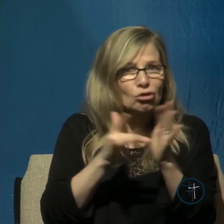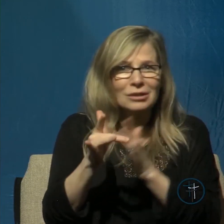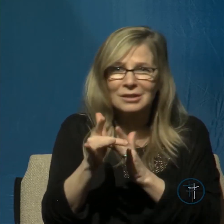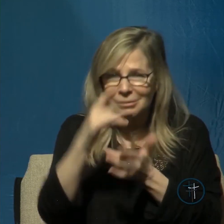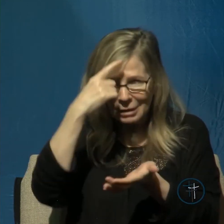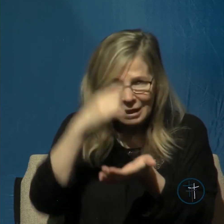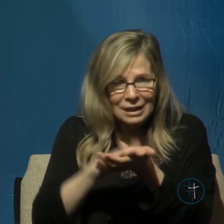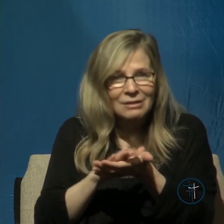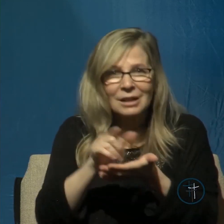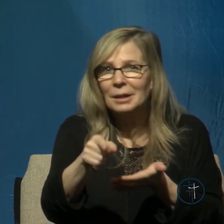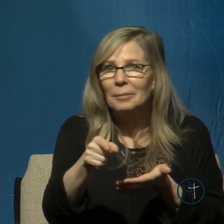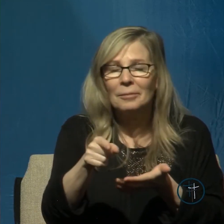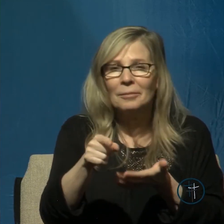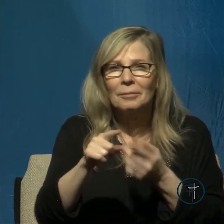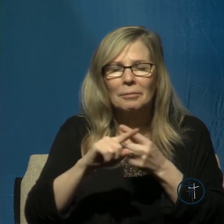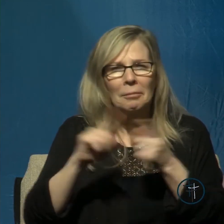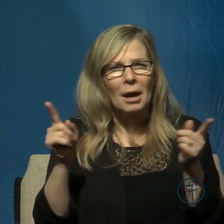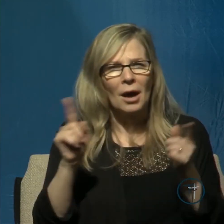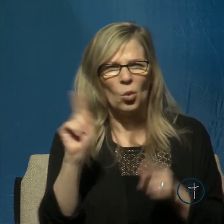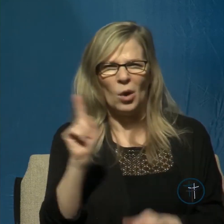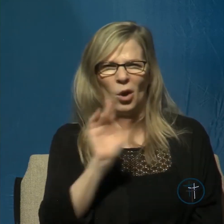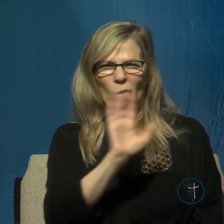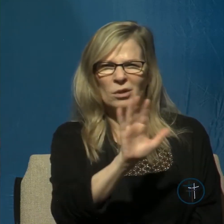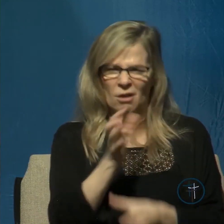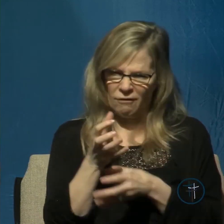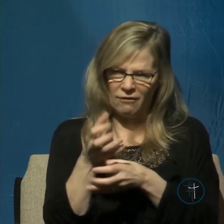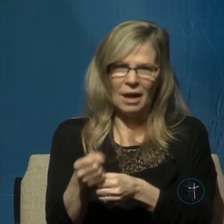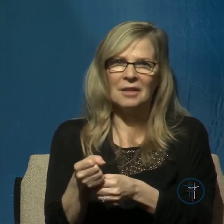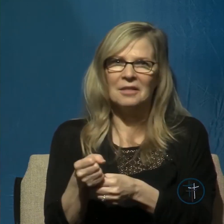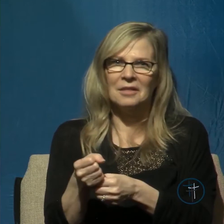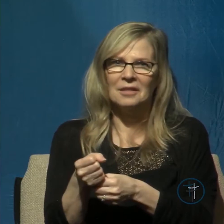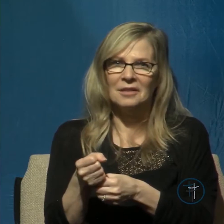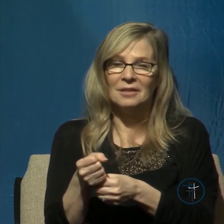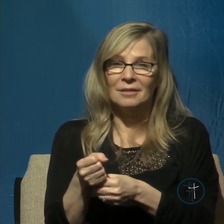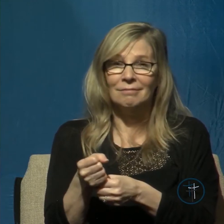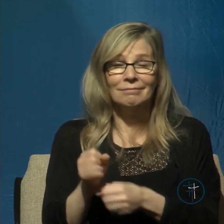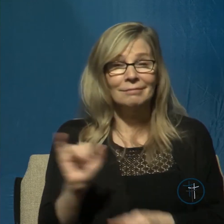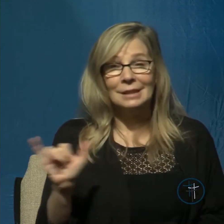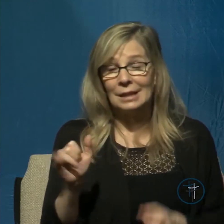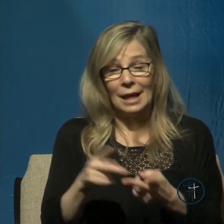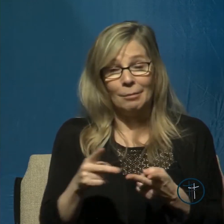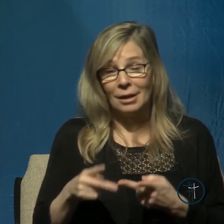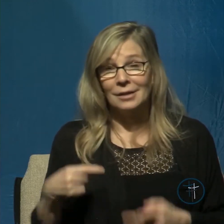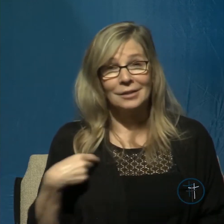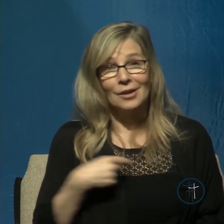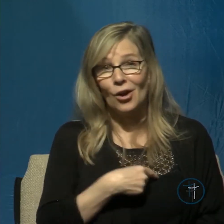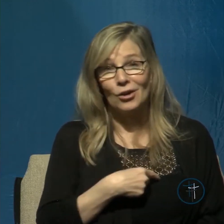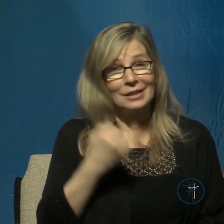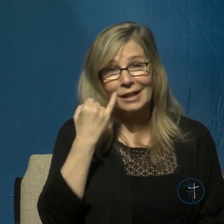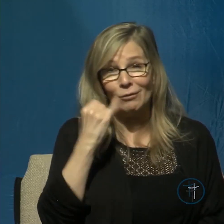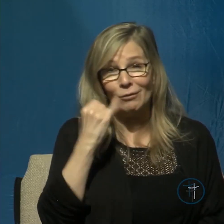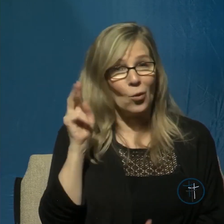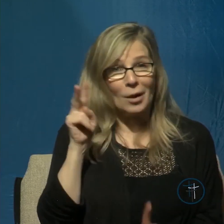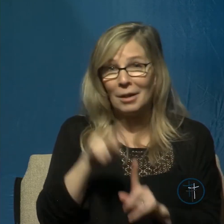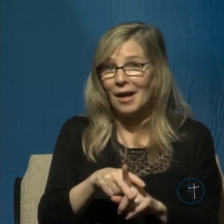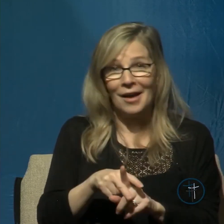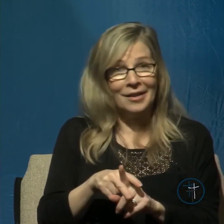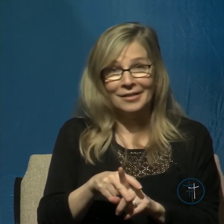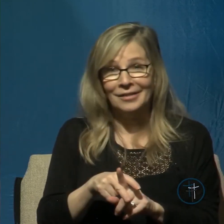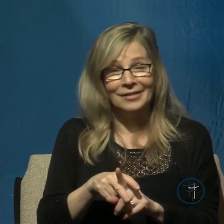where was their faith well in the same place ours is when we fail to apply it to life's difficult moments it's in